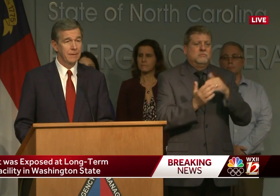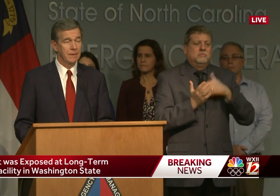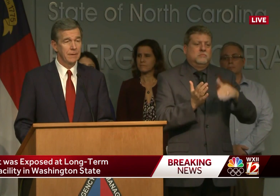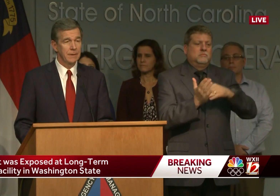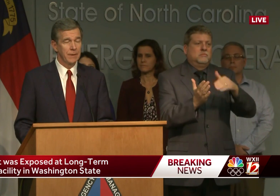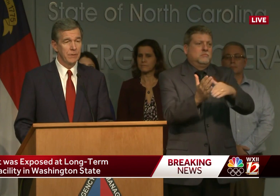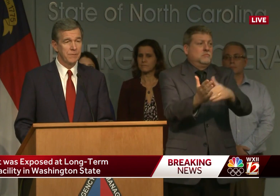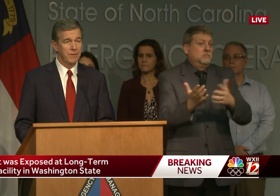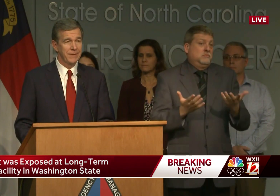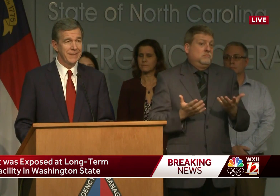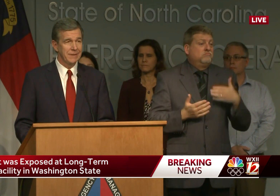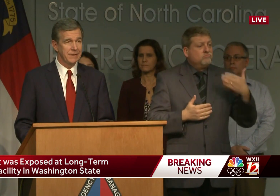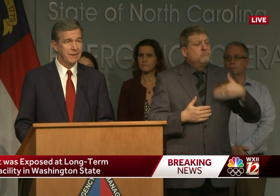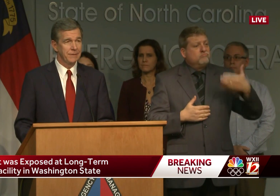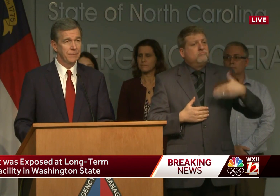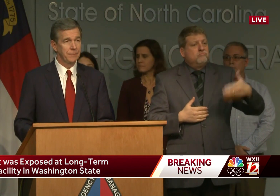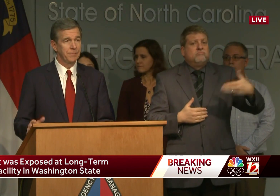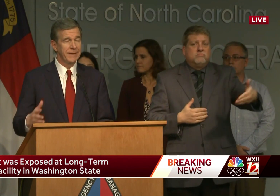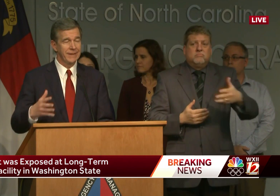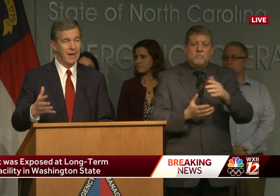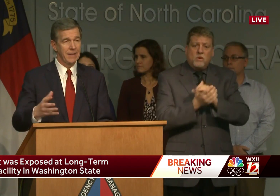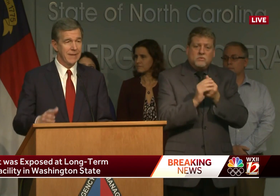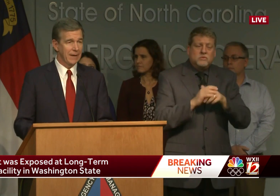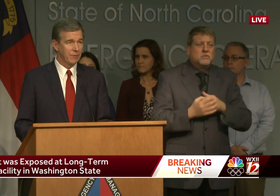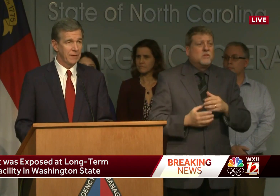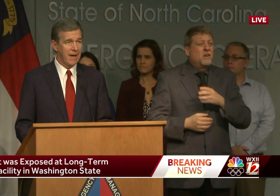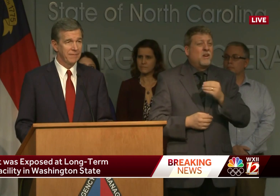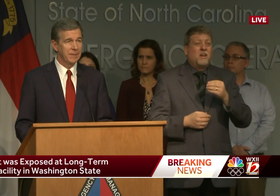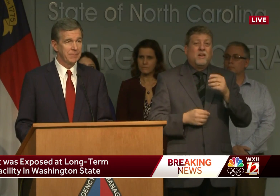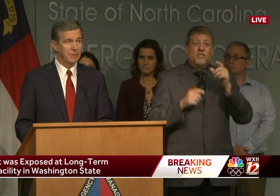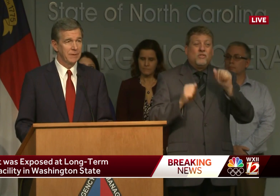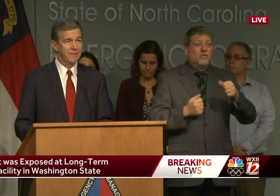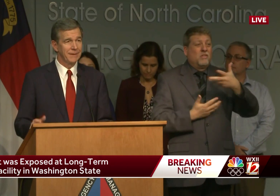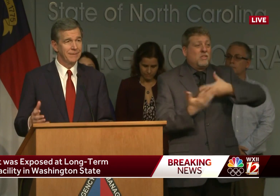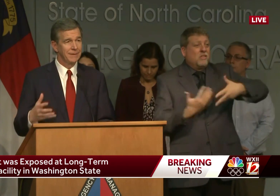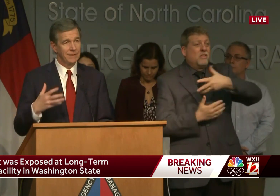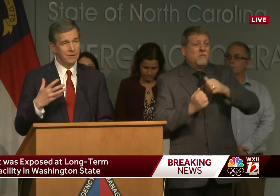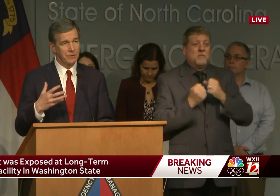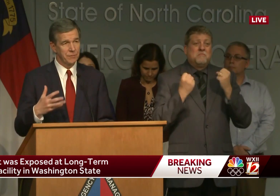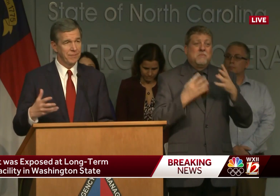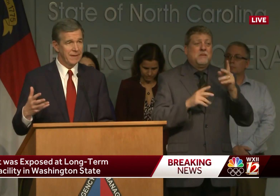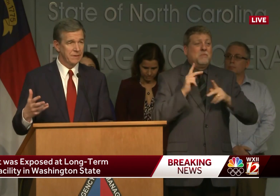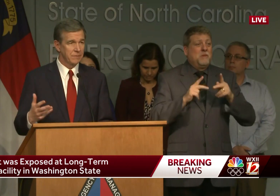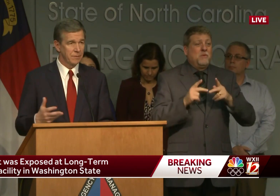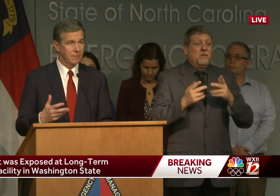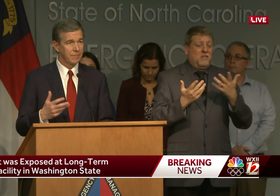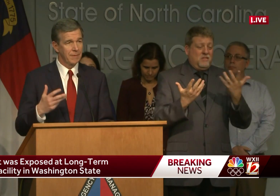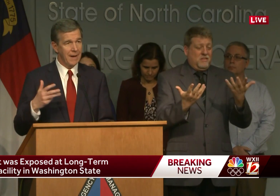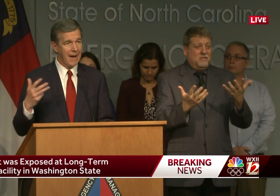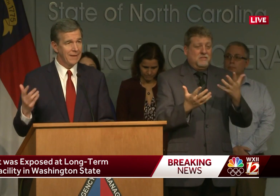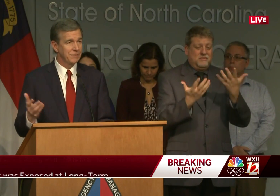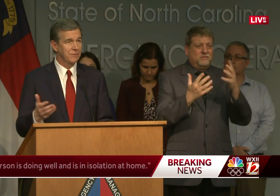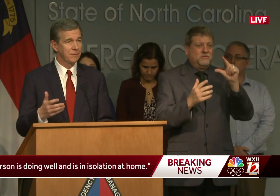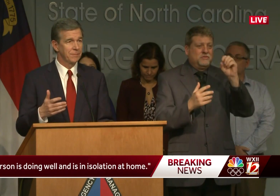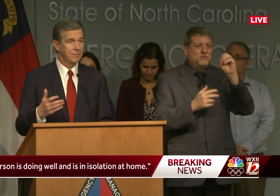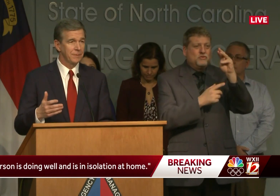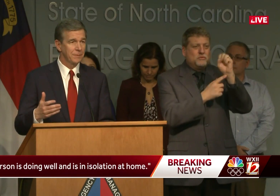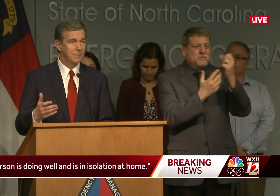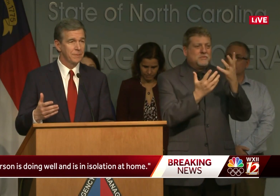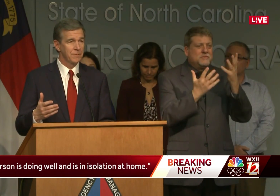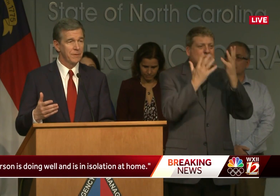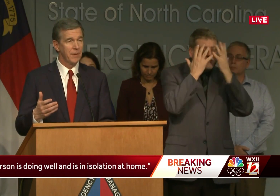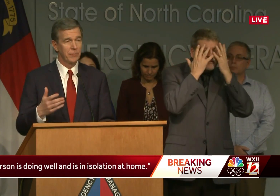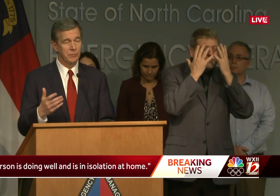And, you know, it's very easy to be in contact with a lot of people and then touch your face, your eyes, your